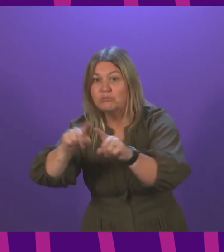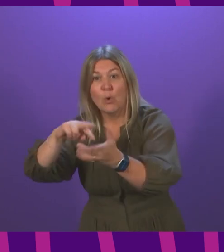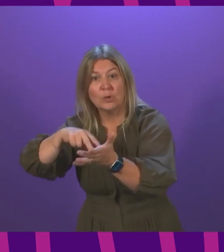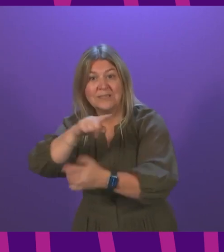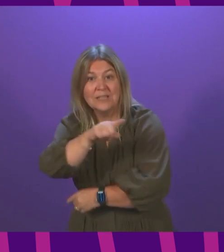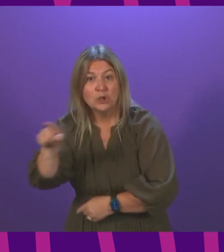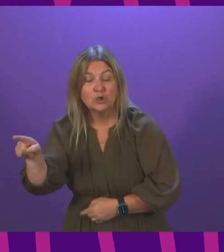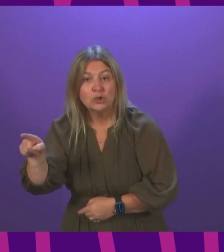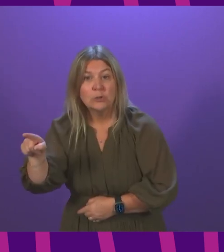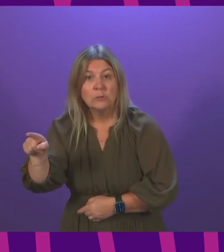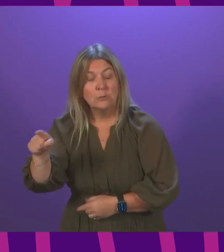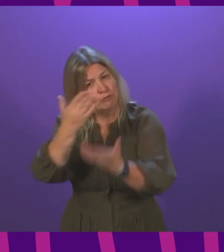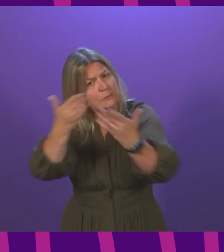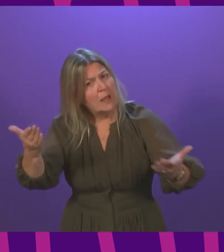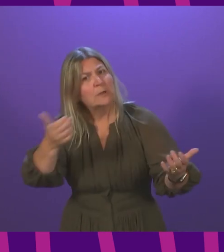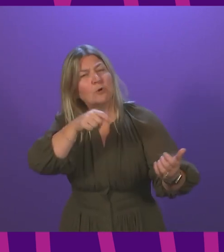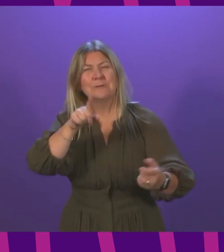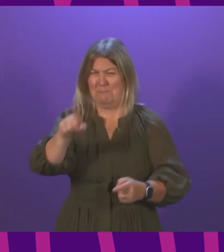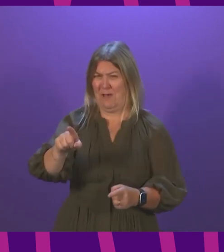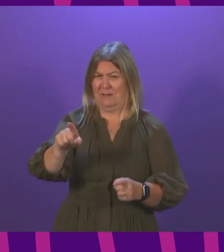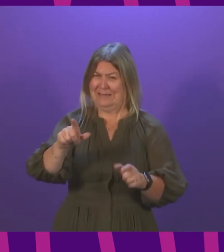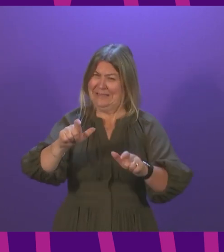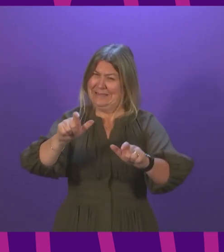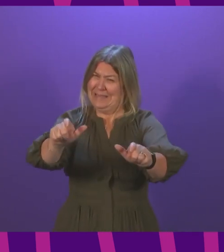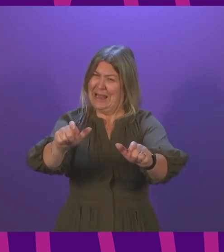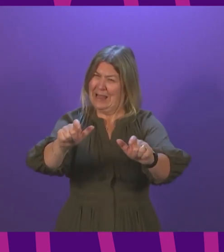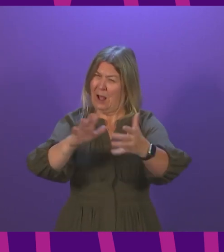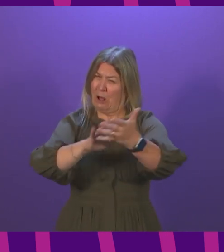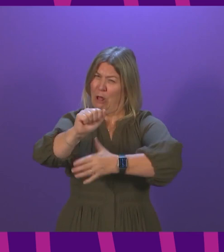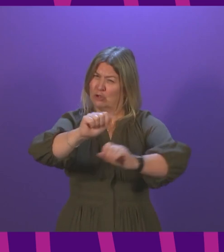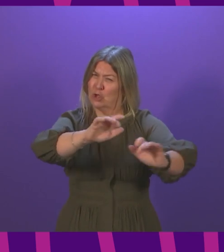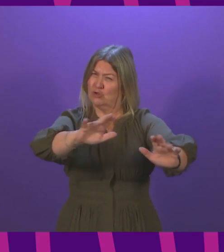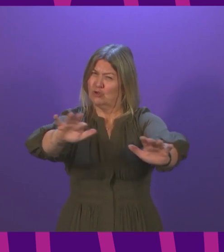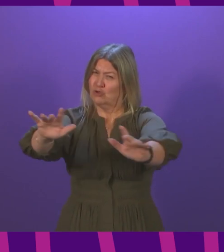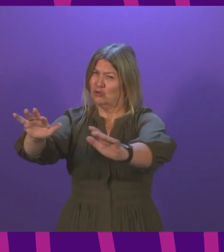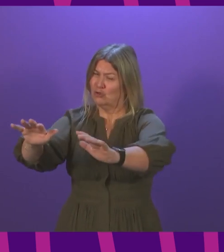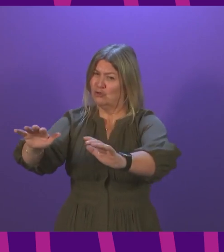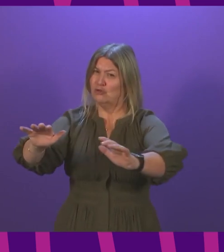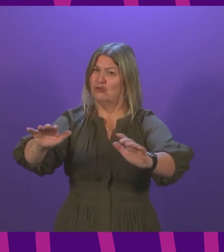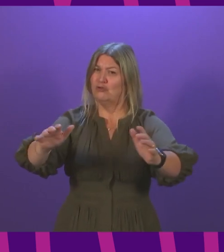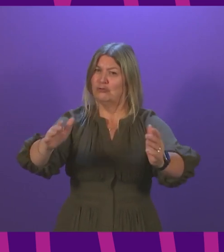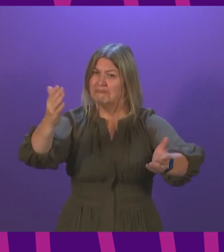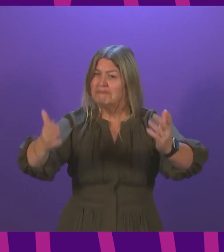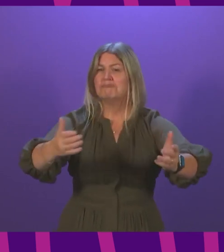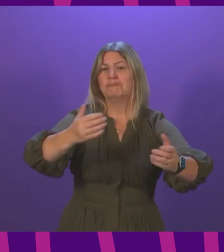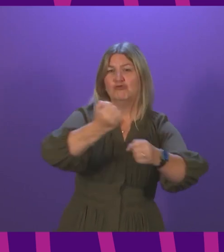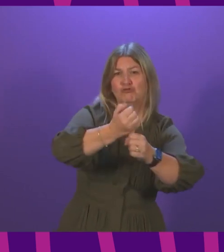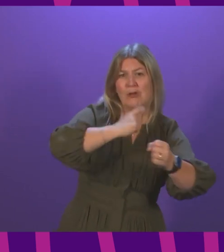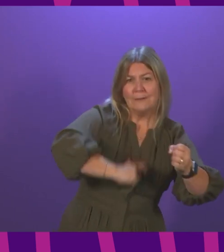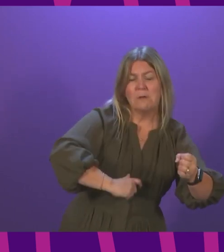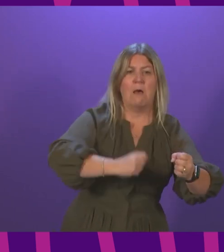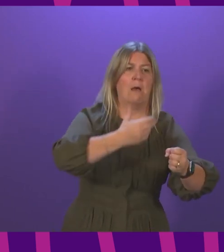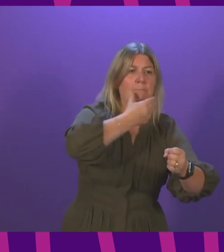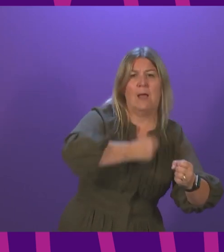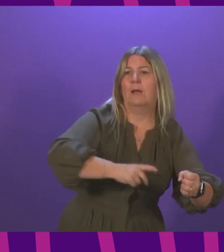all of us is somehow immune from the misogynistic culture that pervades our whole society. So the findings